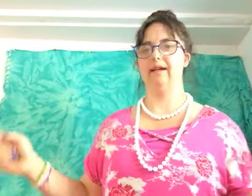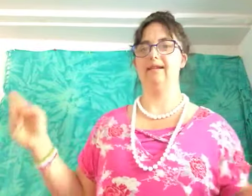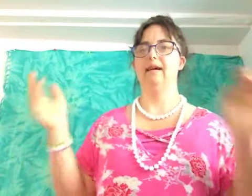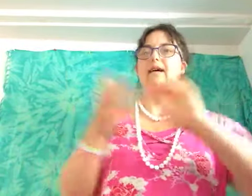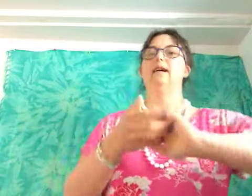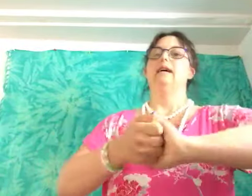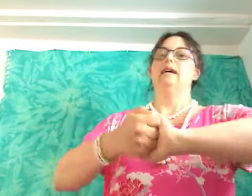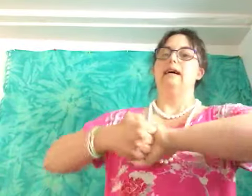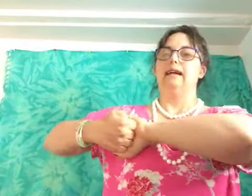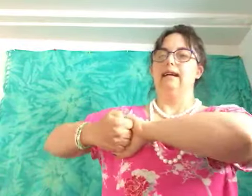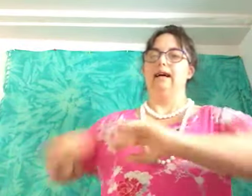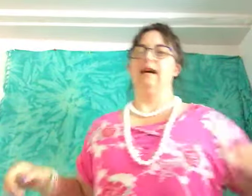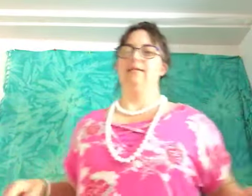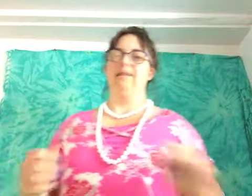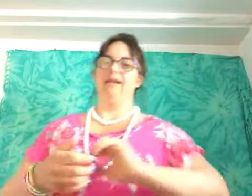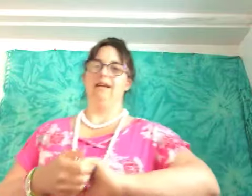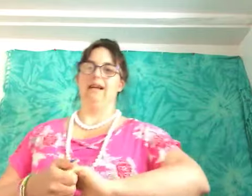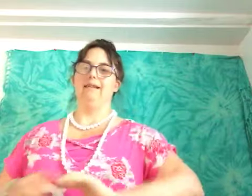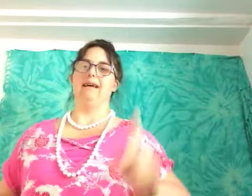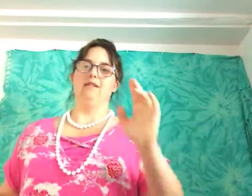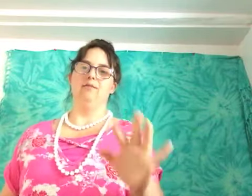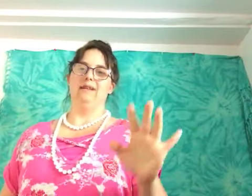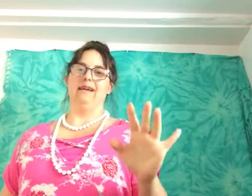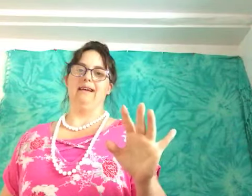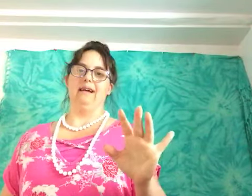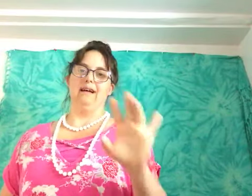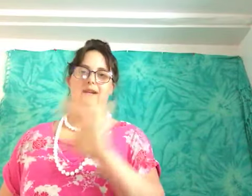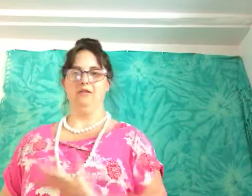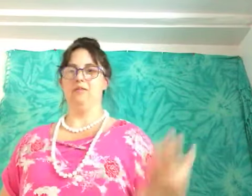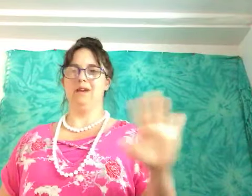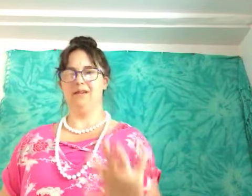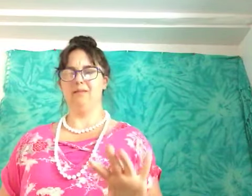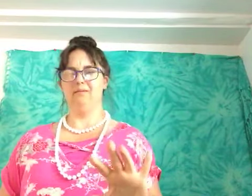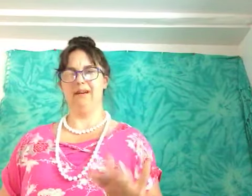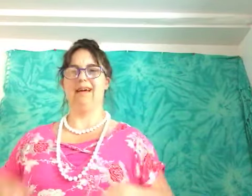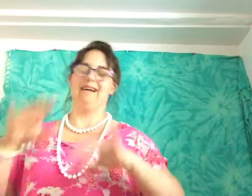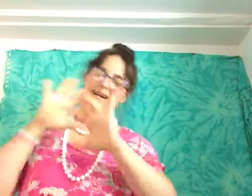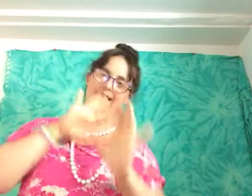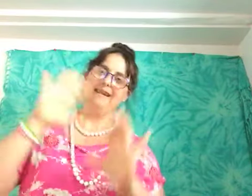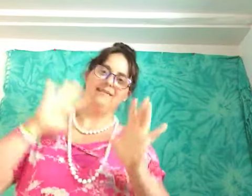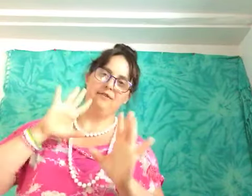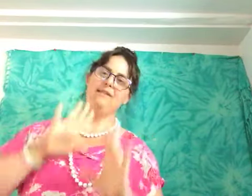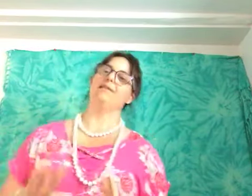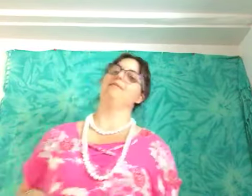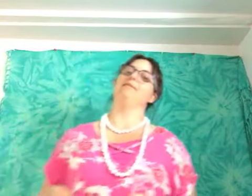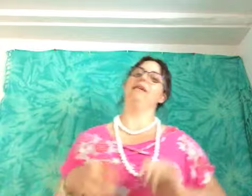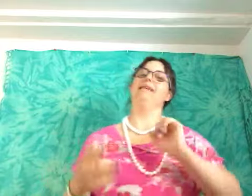it's a little bit like a YouTube channel but kind of different but